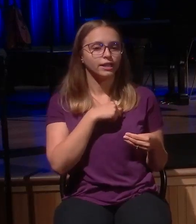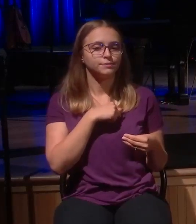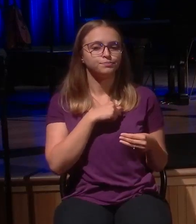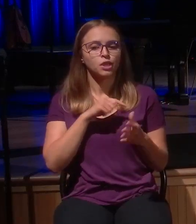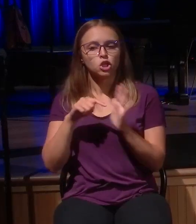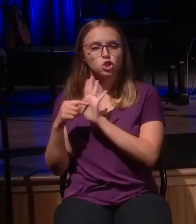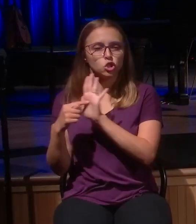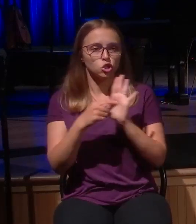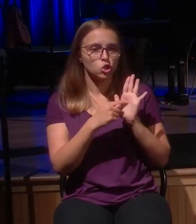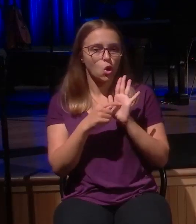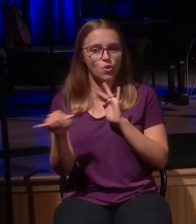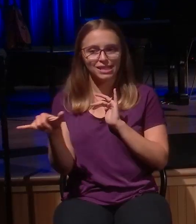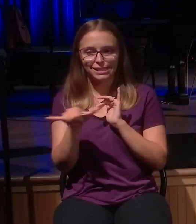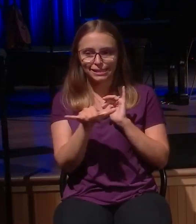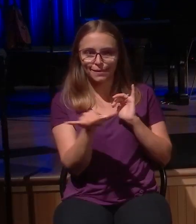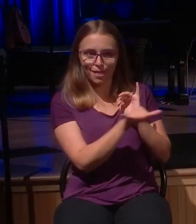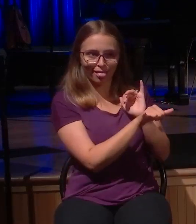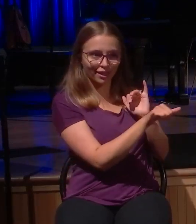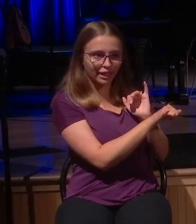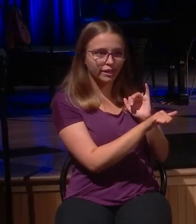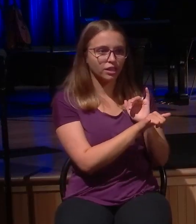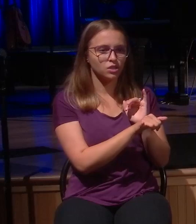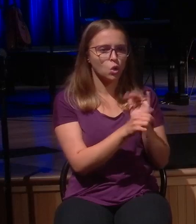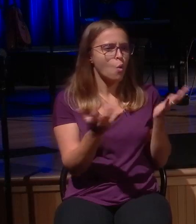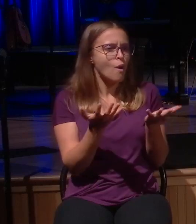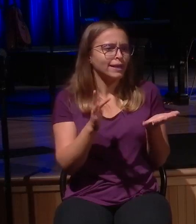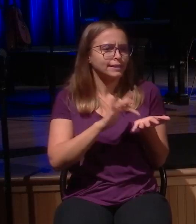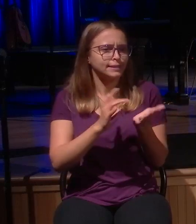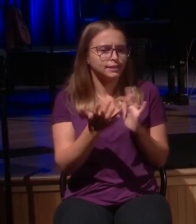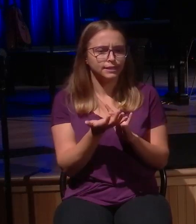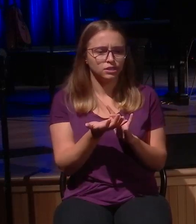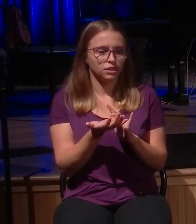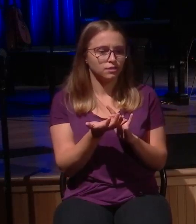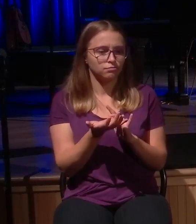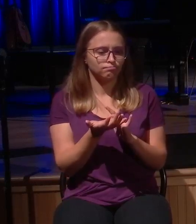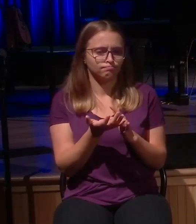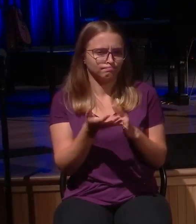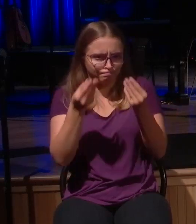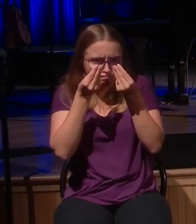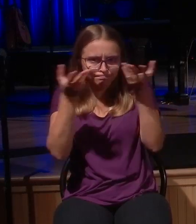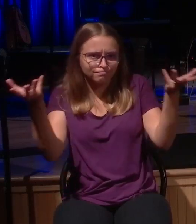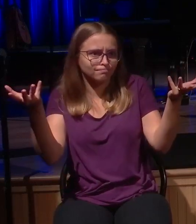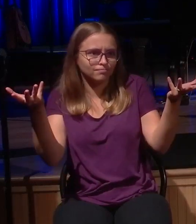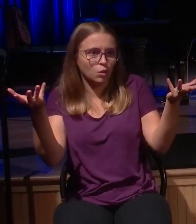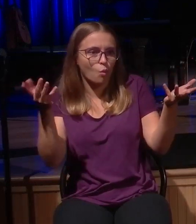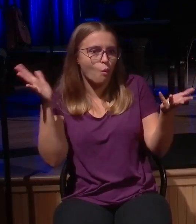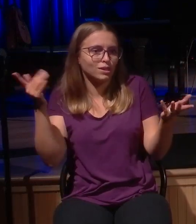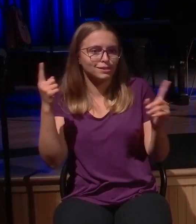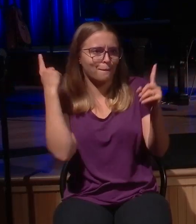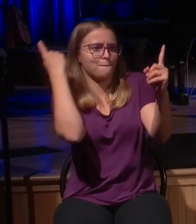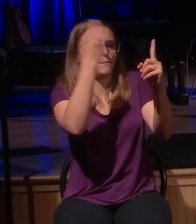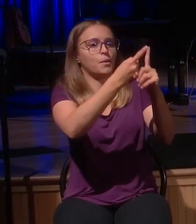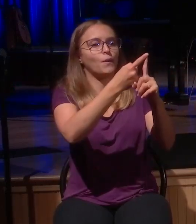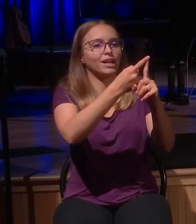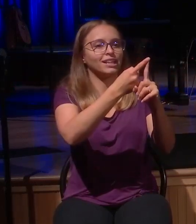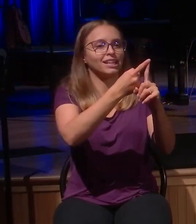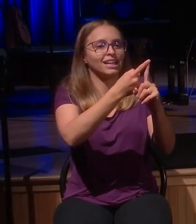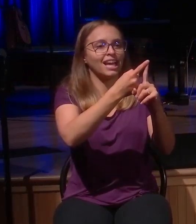between what is Jesus getting at? What is the point of these three parables? And the sermon in a sentence to kind of wrap up all of Luke 15